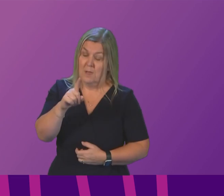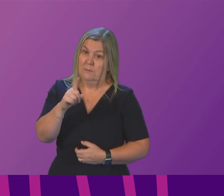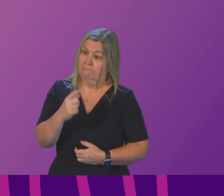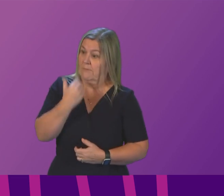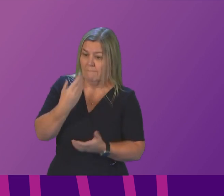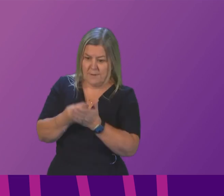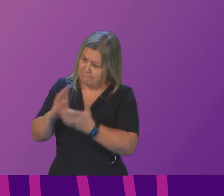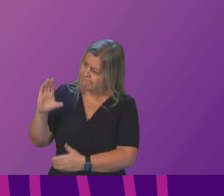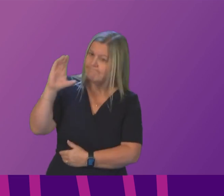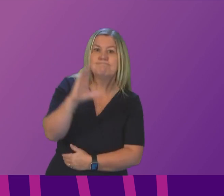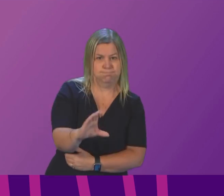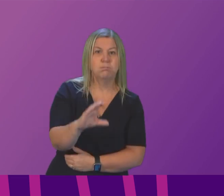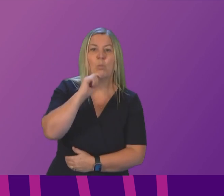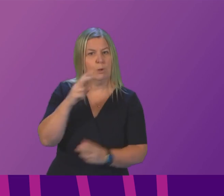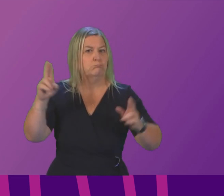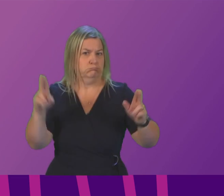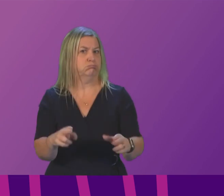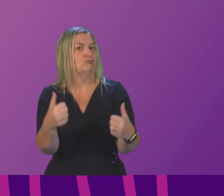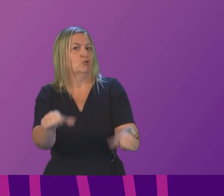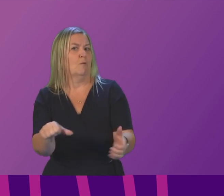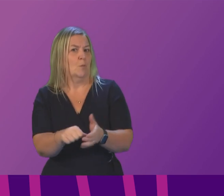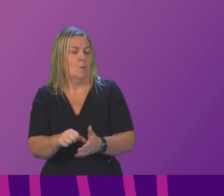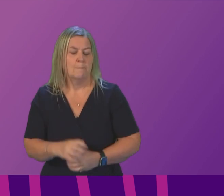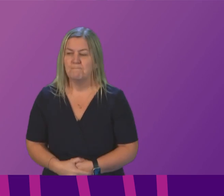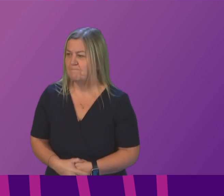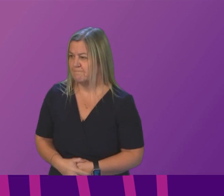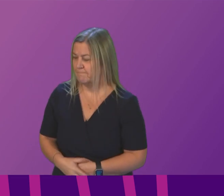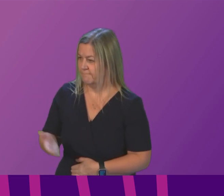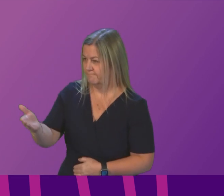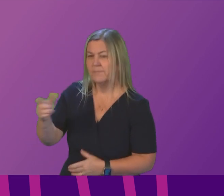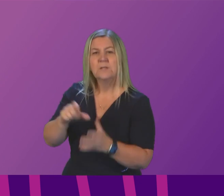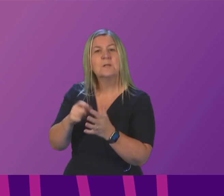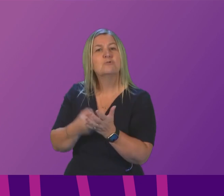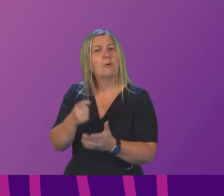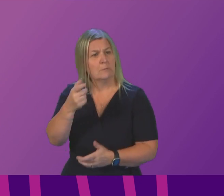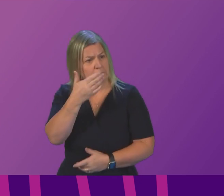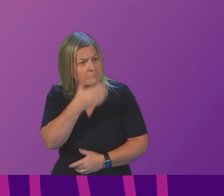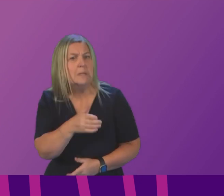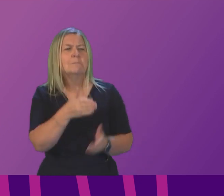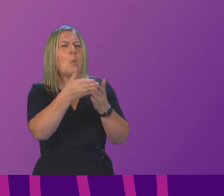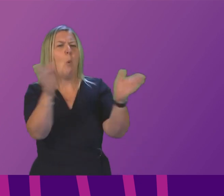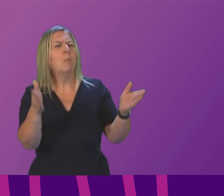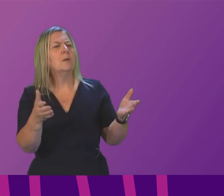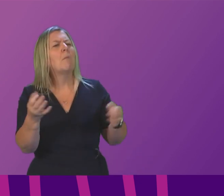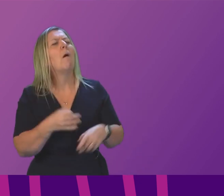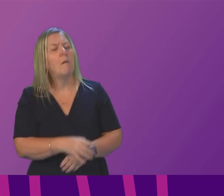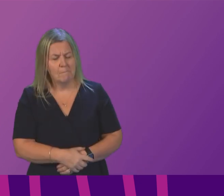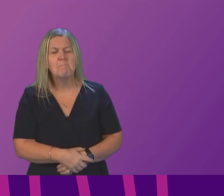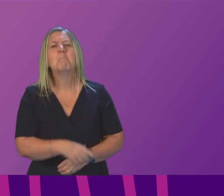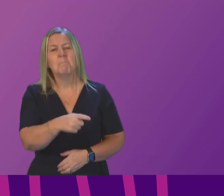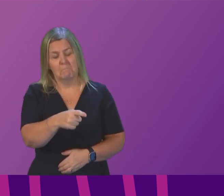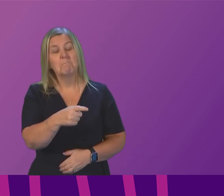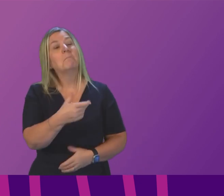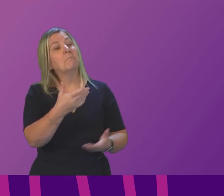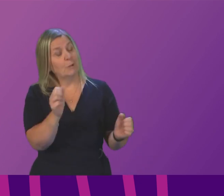turn this situation around. Douglas Ross. The First Minister said she has been very open about this issue, and she has. She has accepted she took her eye